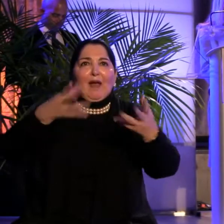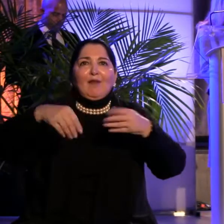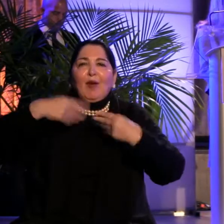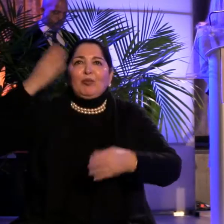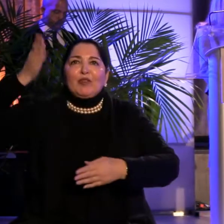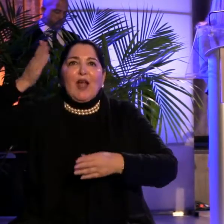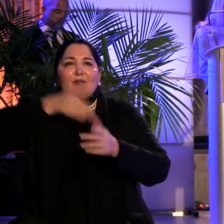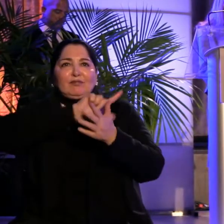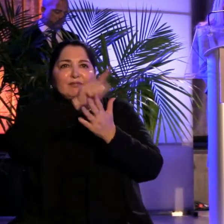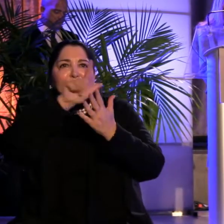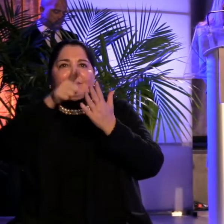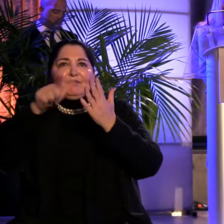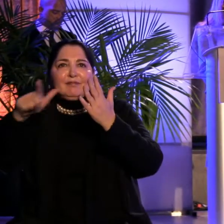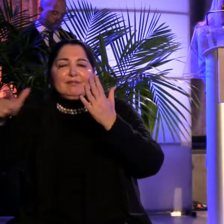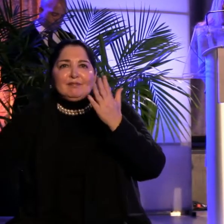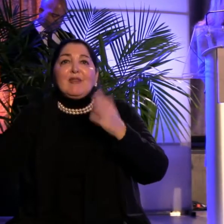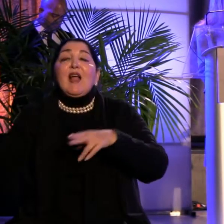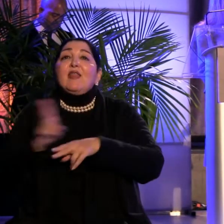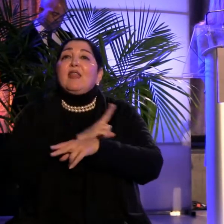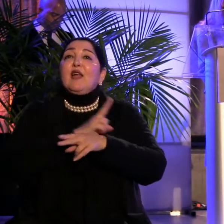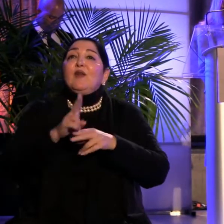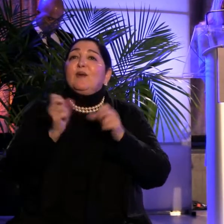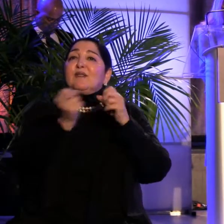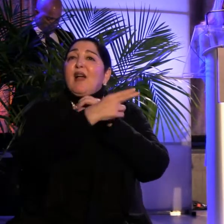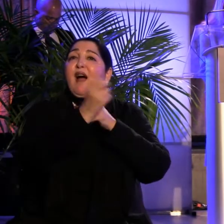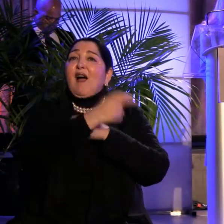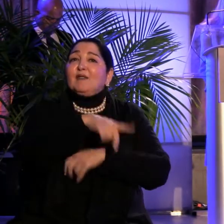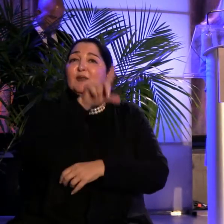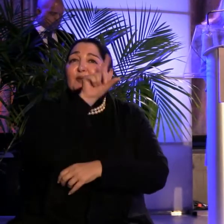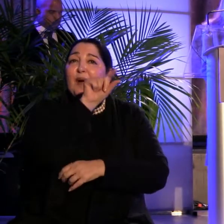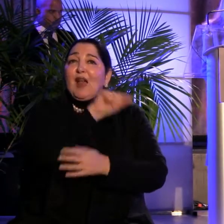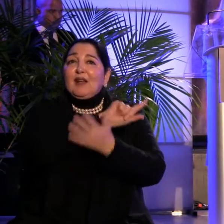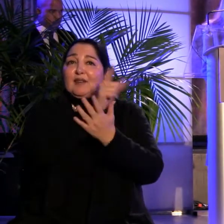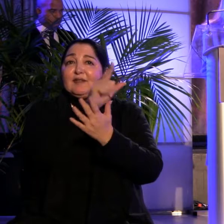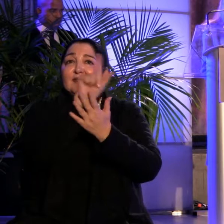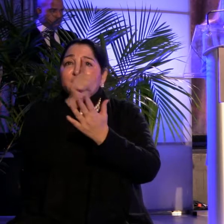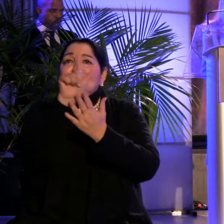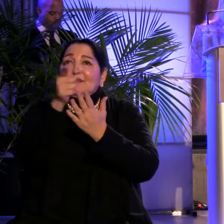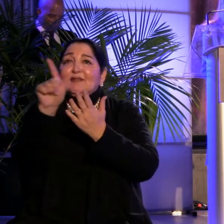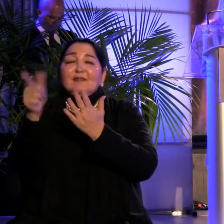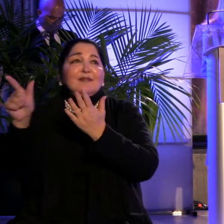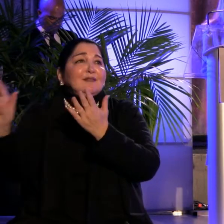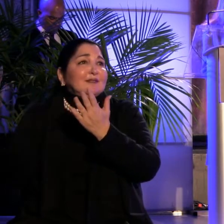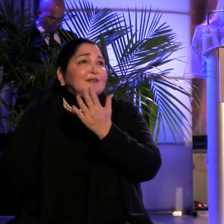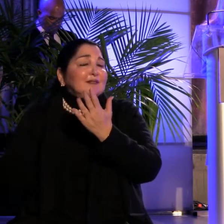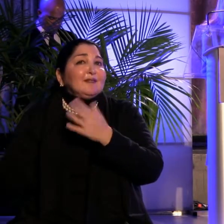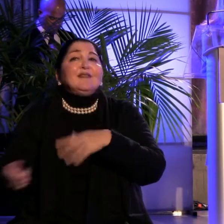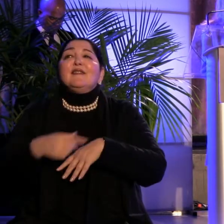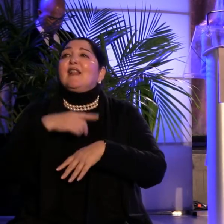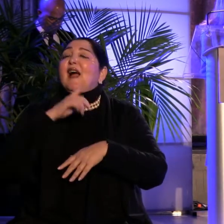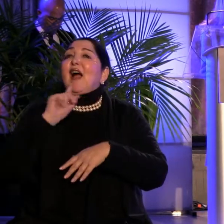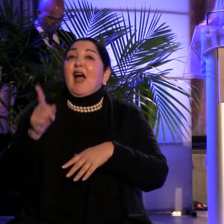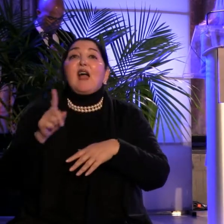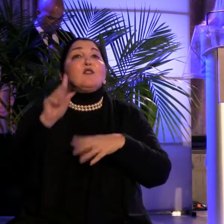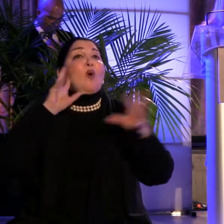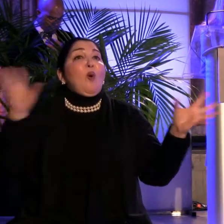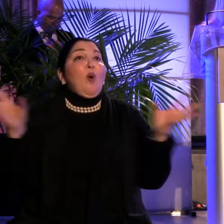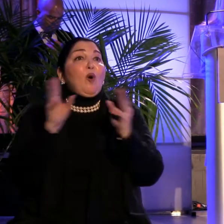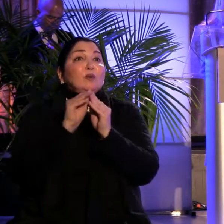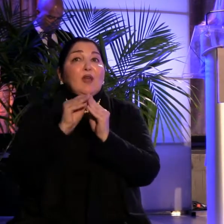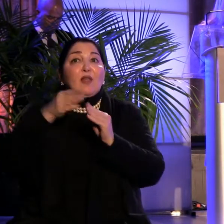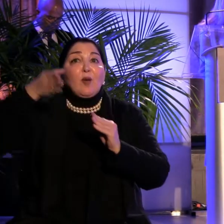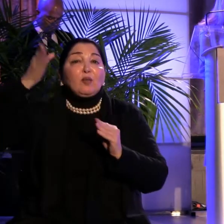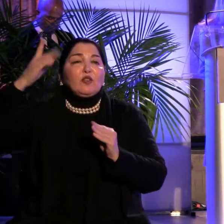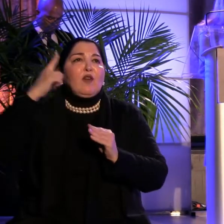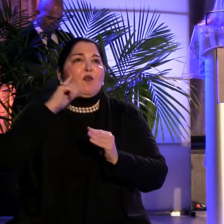means the presenter uses 20 slides that automatically advance every 20 seconds, so the presentation is exactly 6 minutes and 40